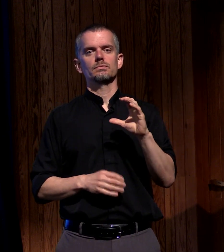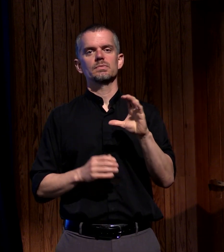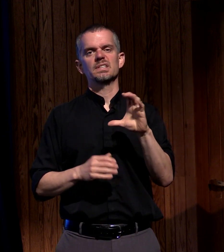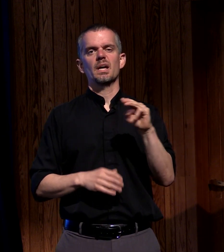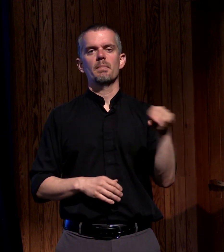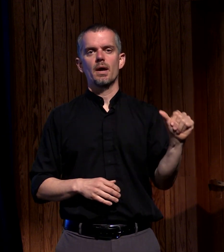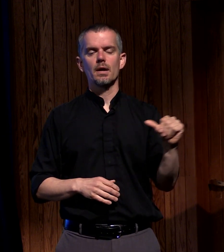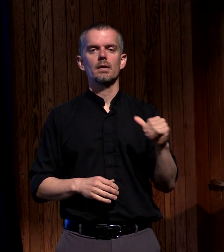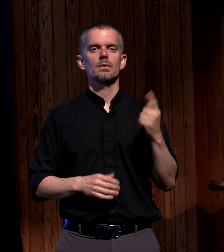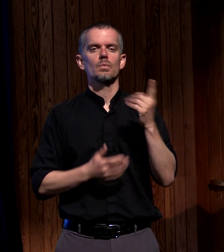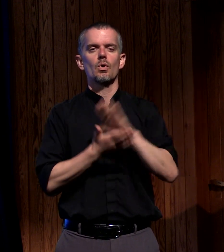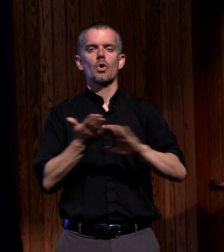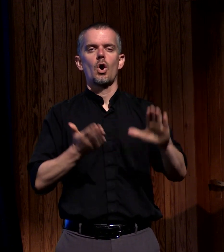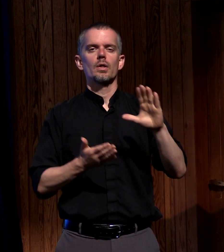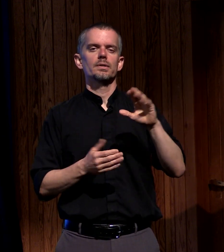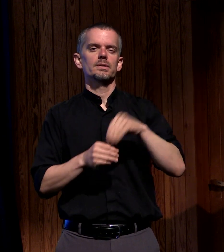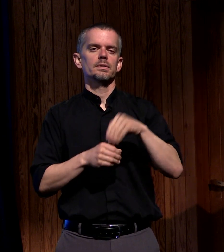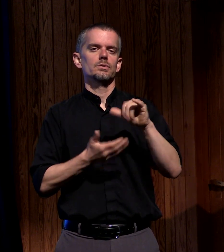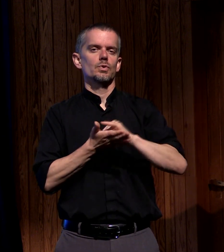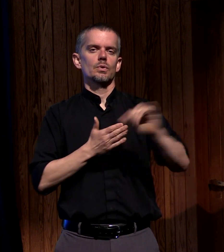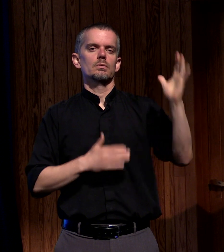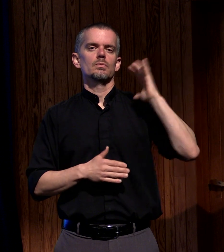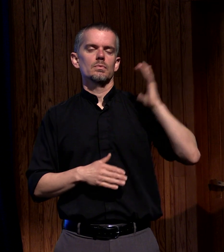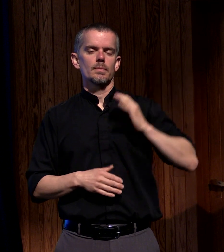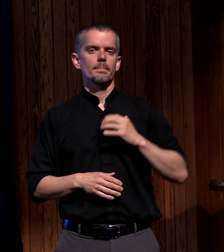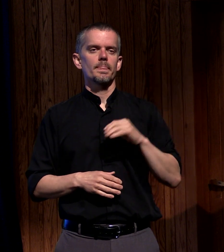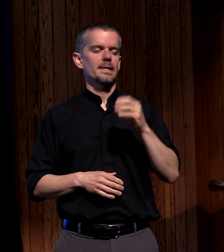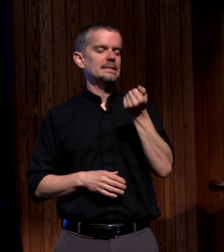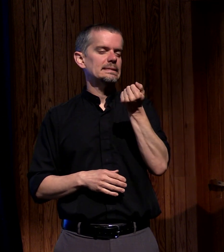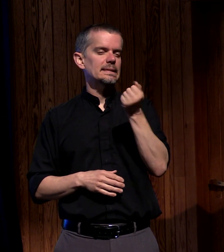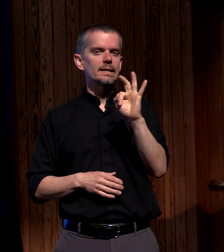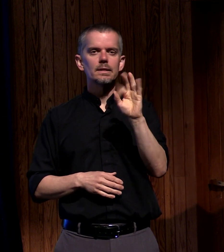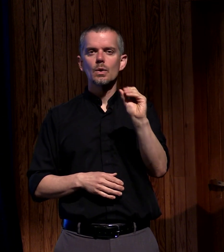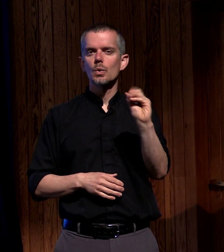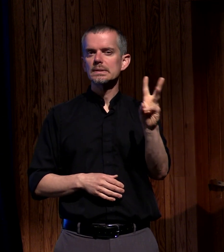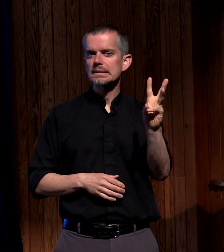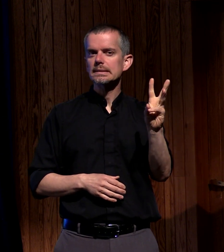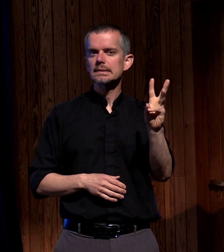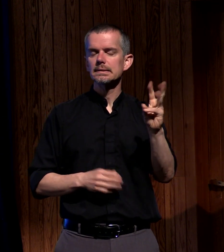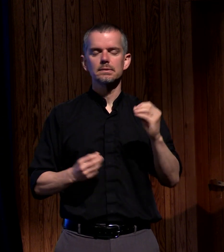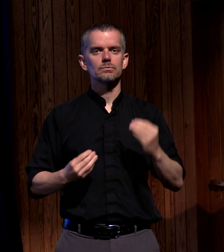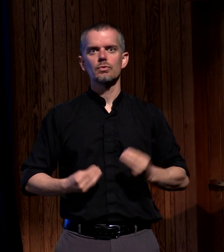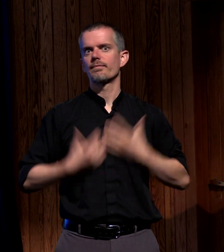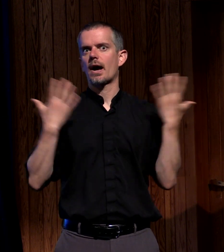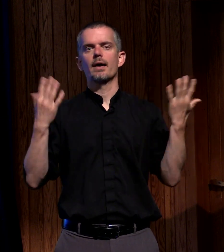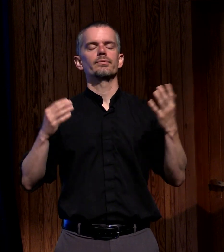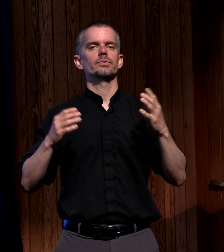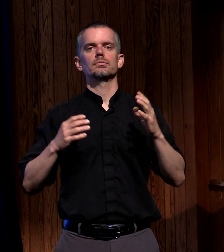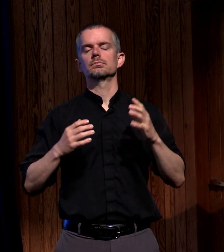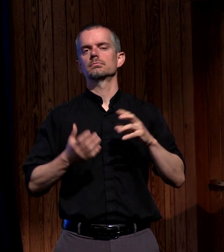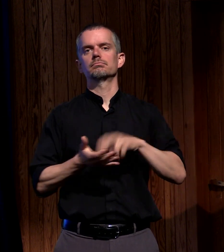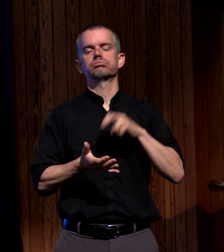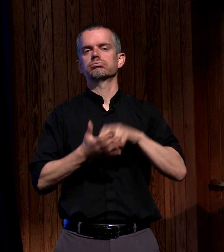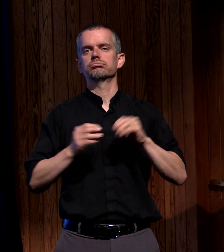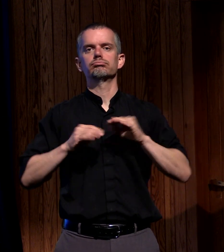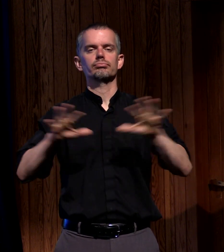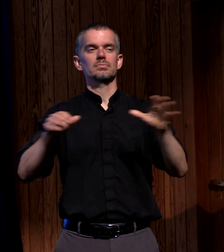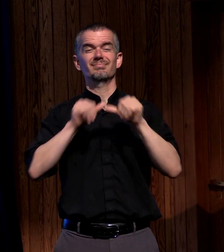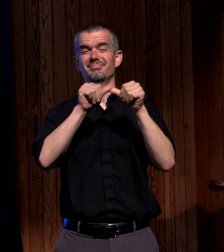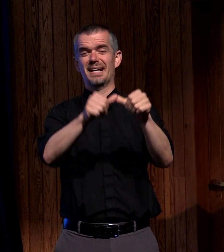had a college in New York years ago when in 1906 a revival broke out it lasted three weeks the